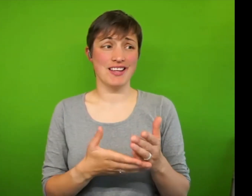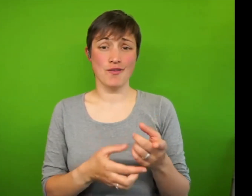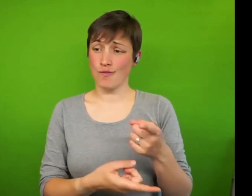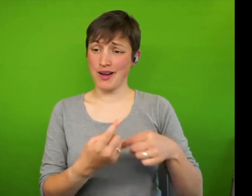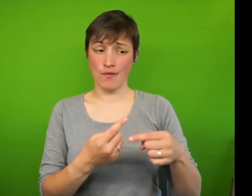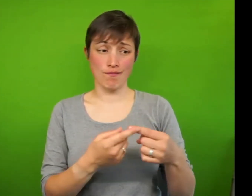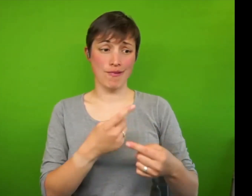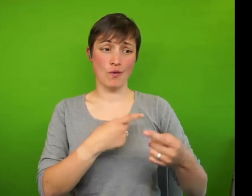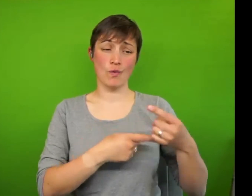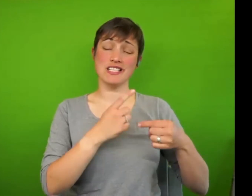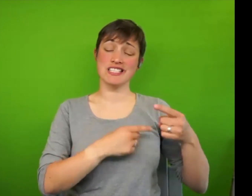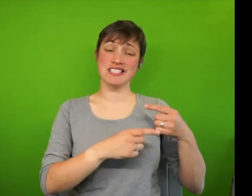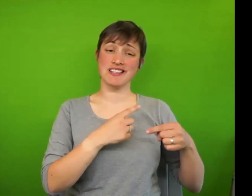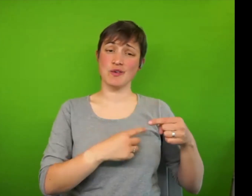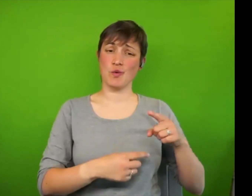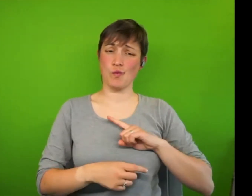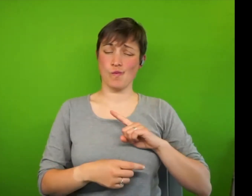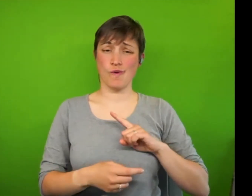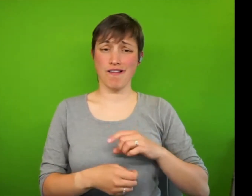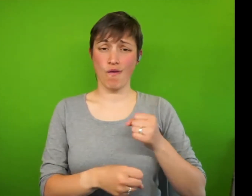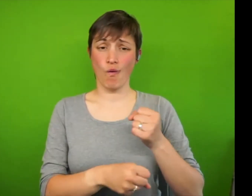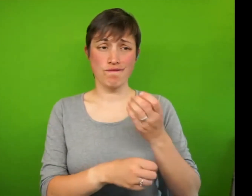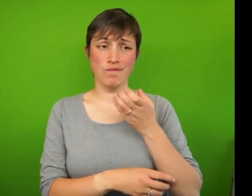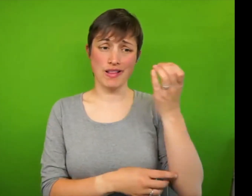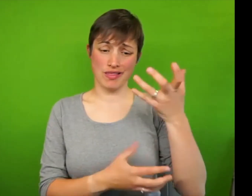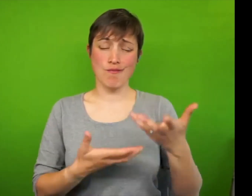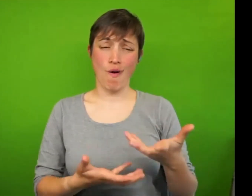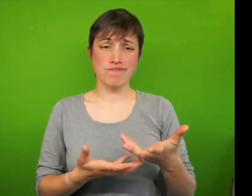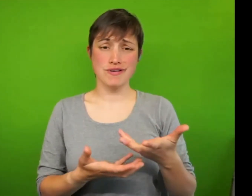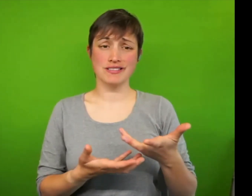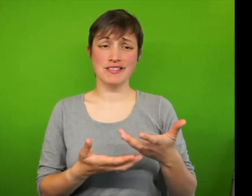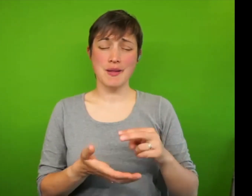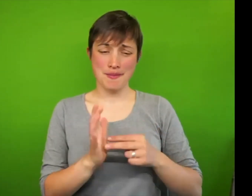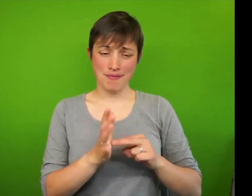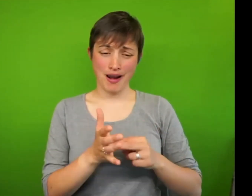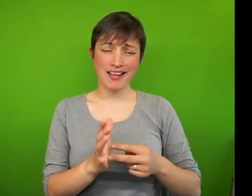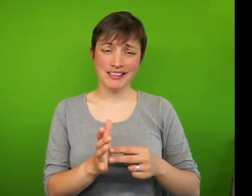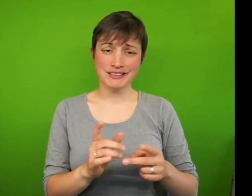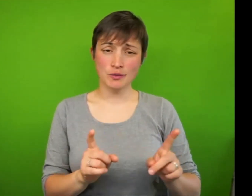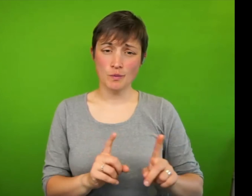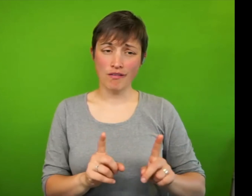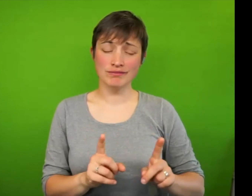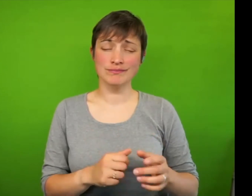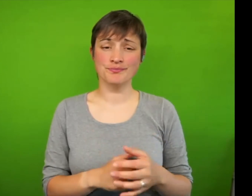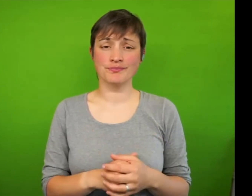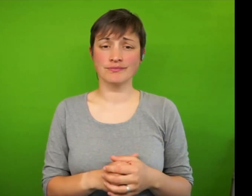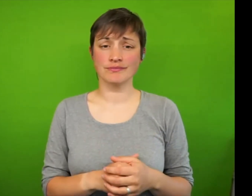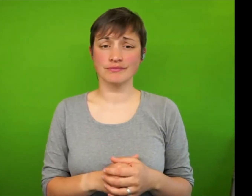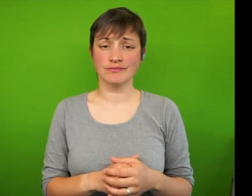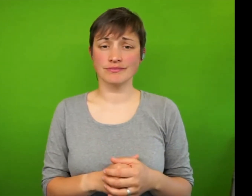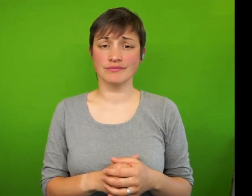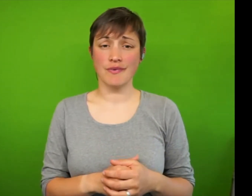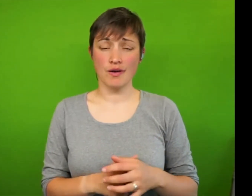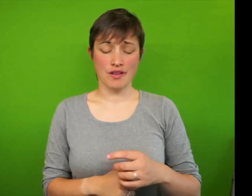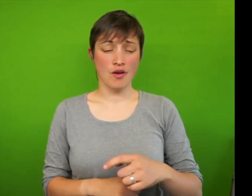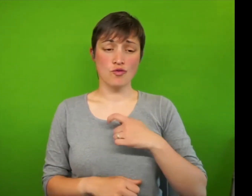the present government's planning to replace the current Human Rights